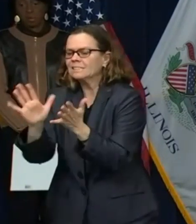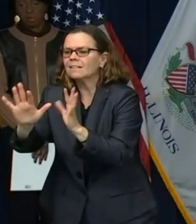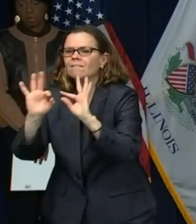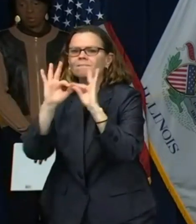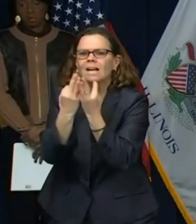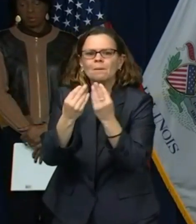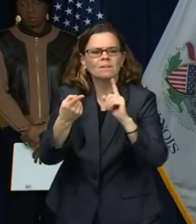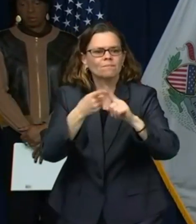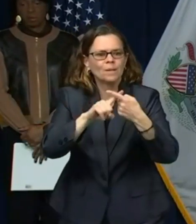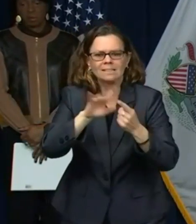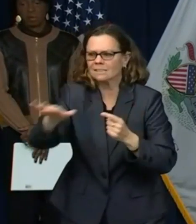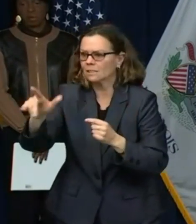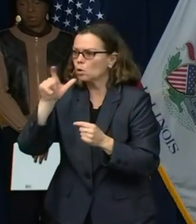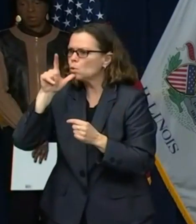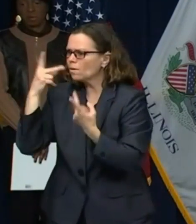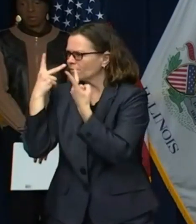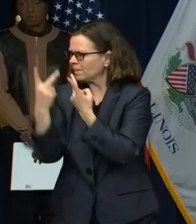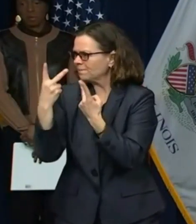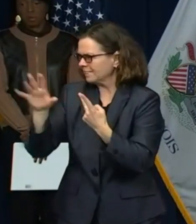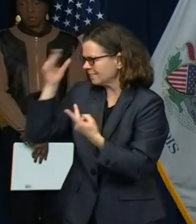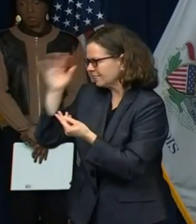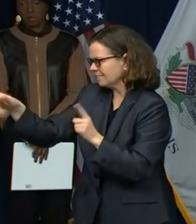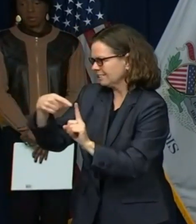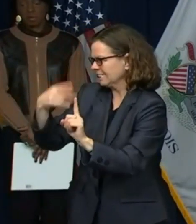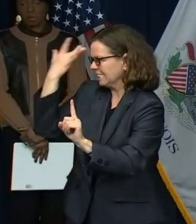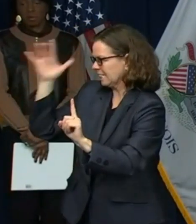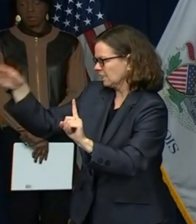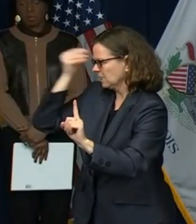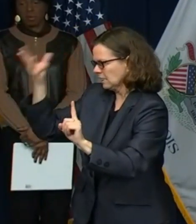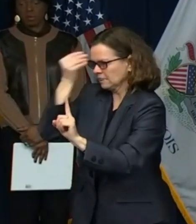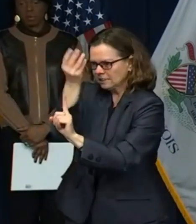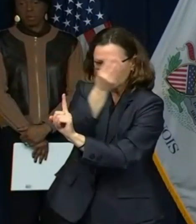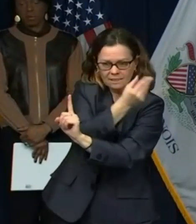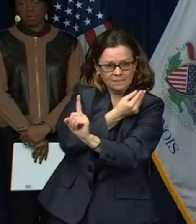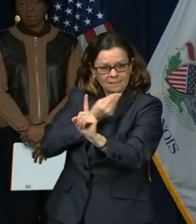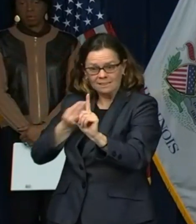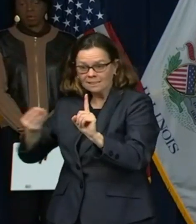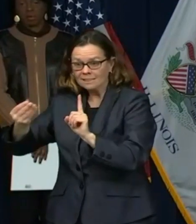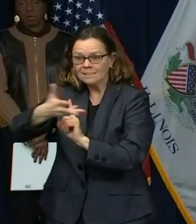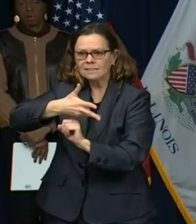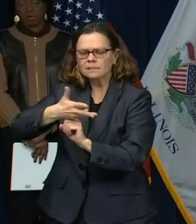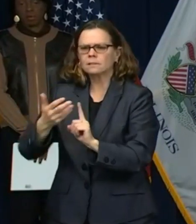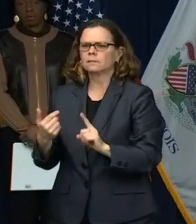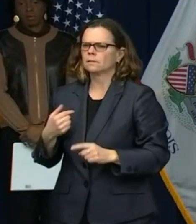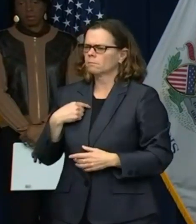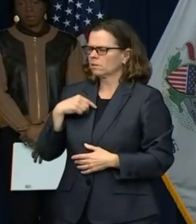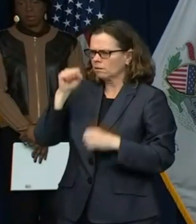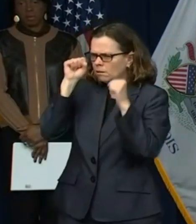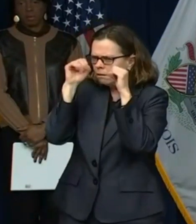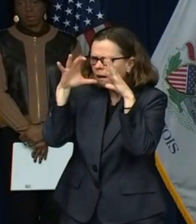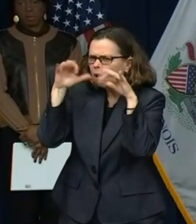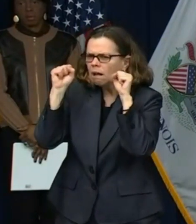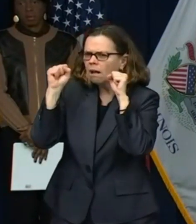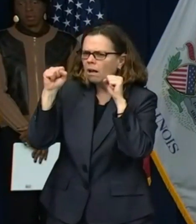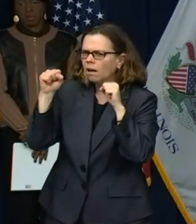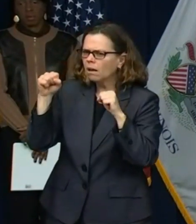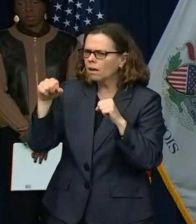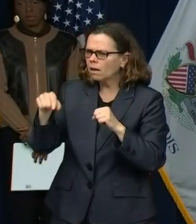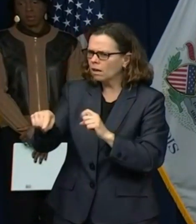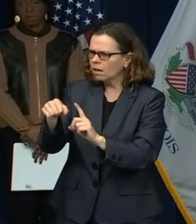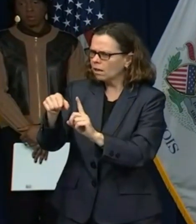surprised to learn, if that's the case, that they did not notify family members that there was coronavirus in the facility.